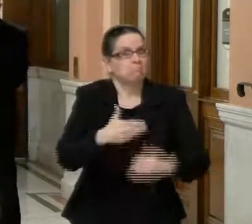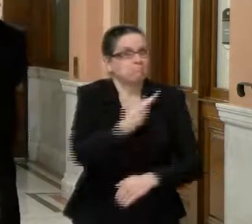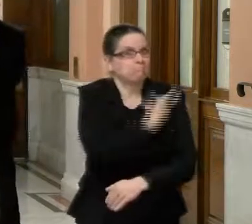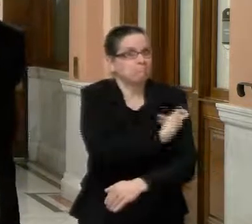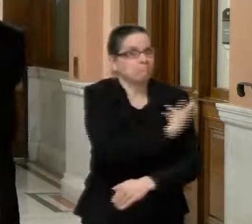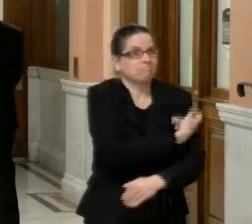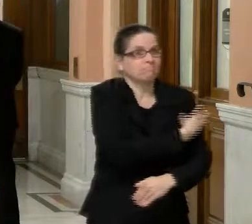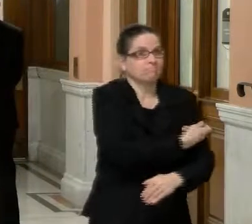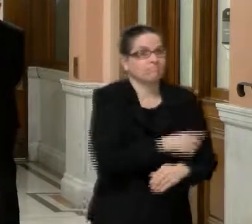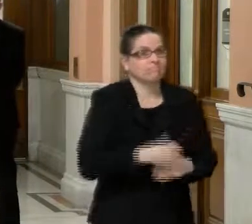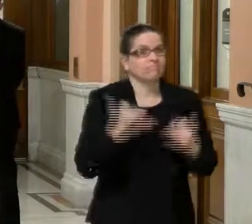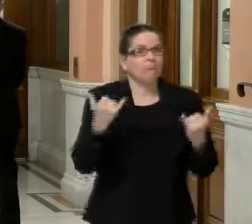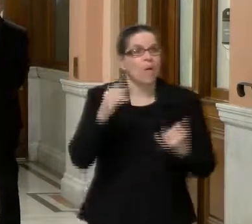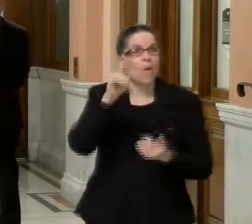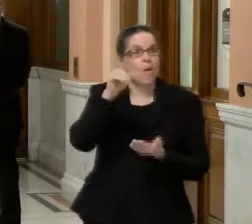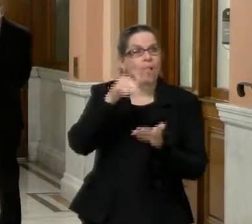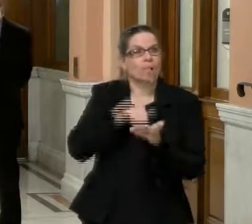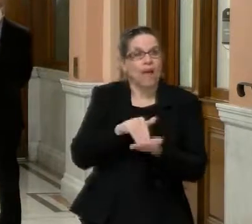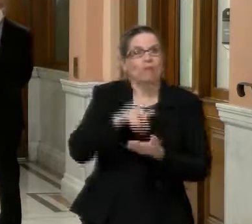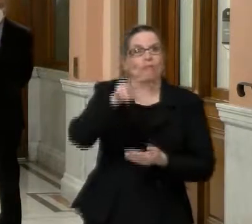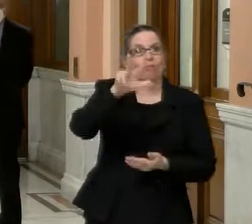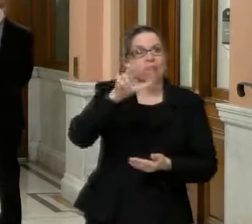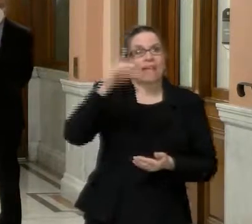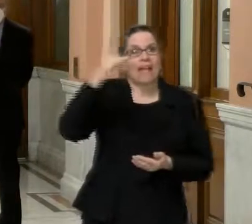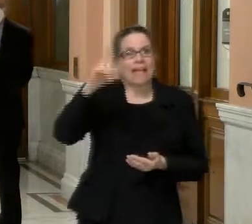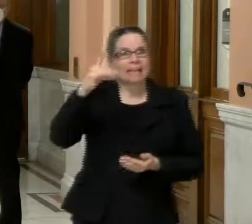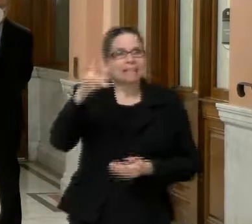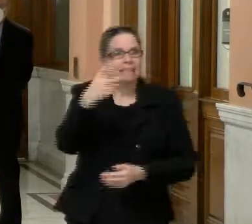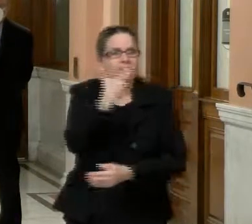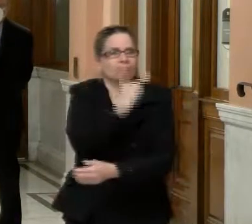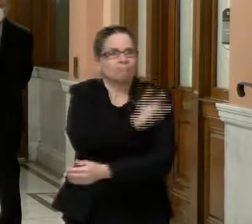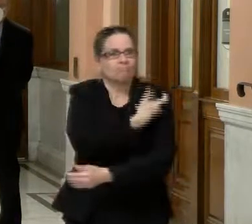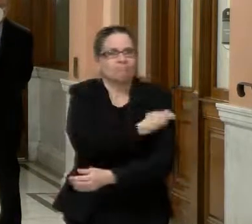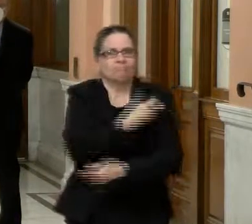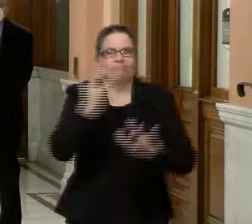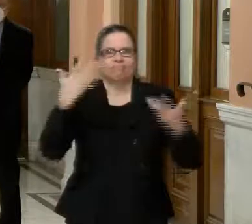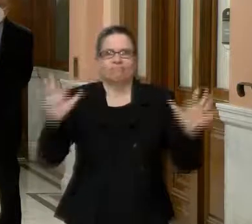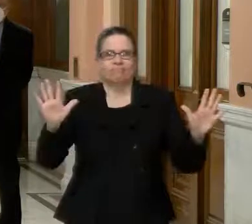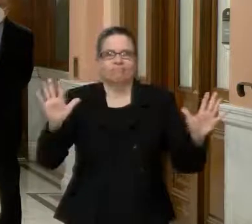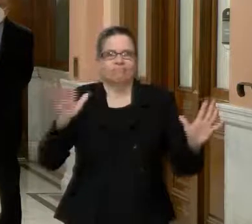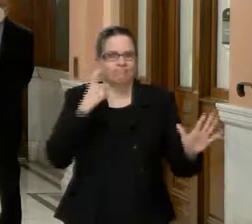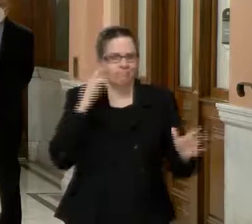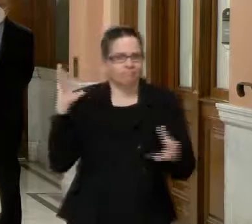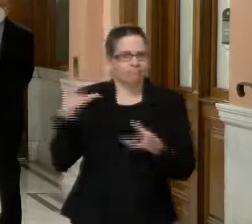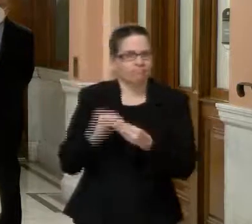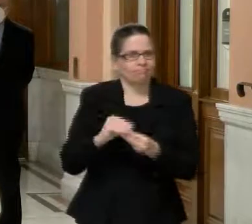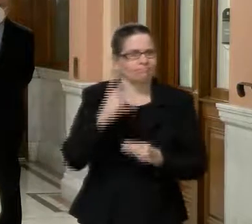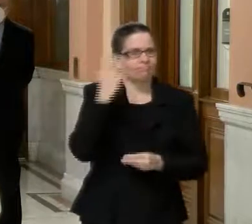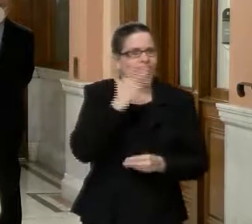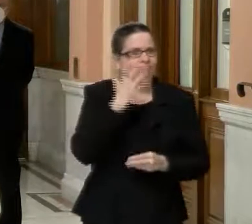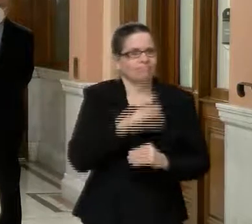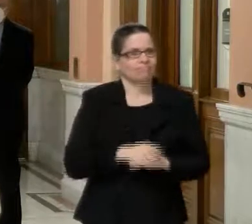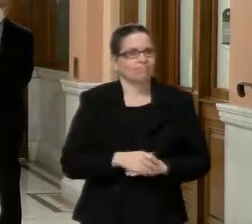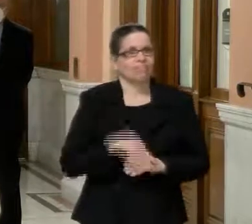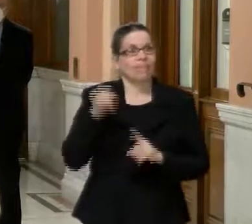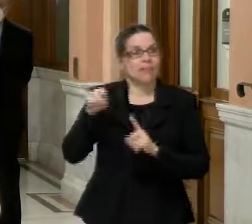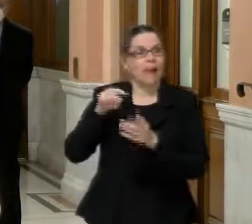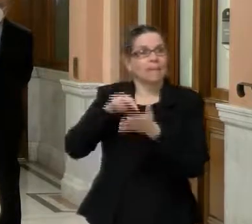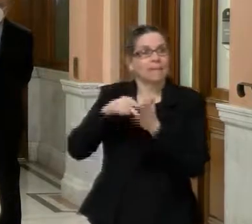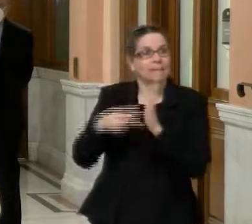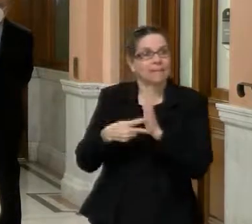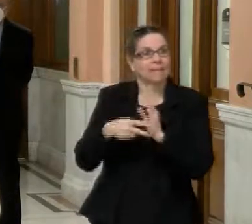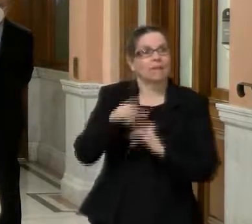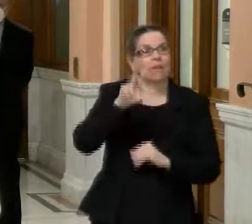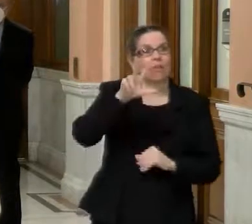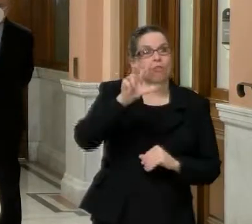1,318, uh, vaccinations, uh, locally. What that means is 307 Worcester police